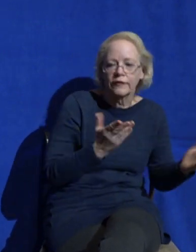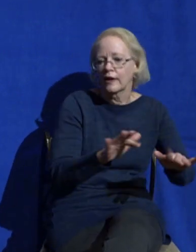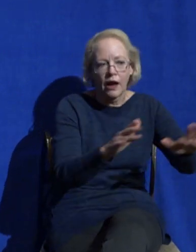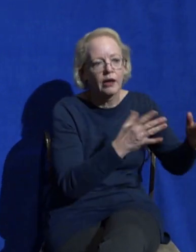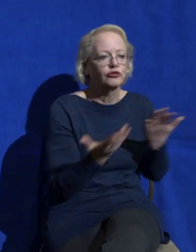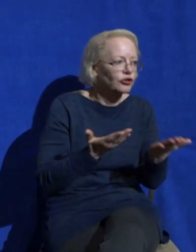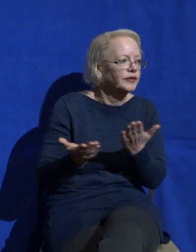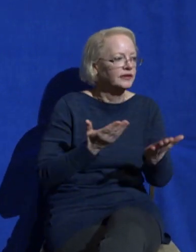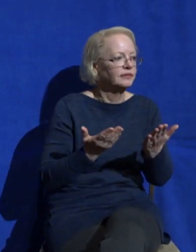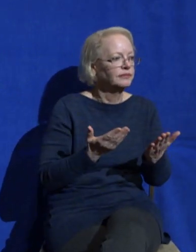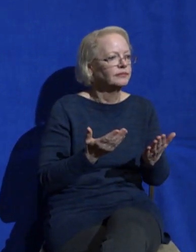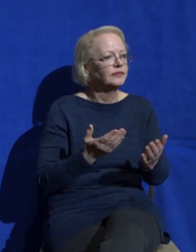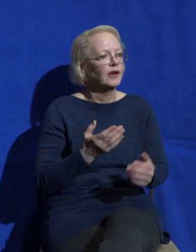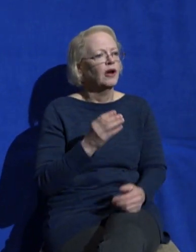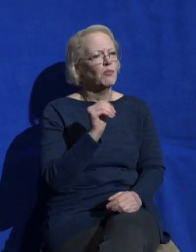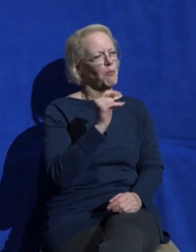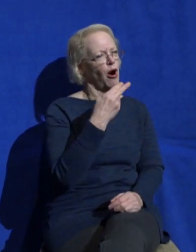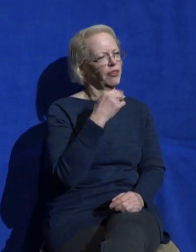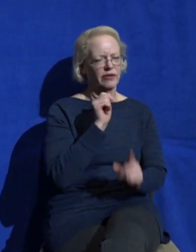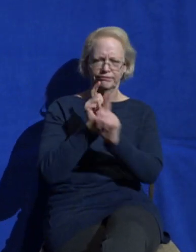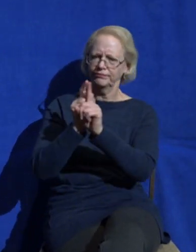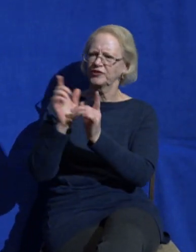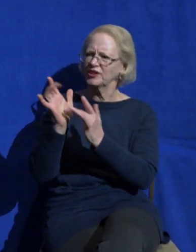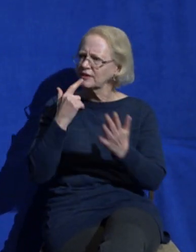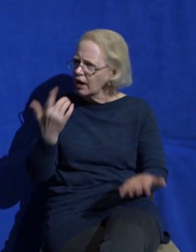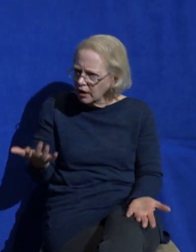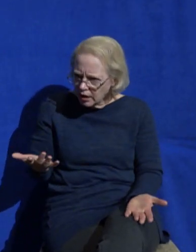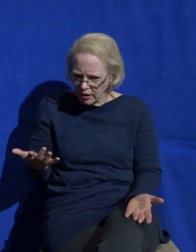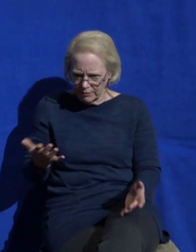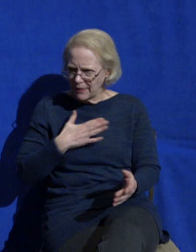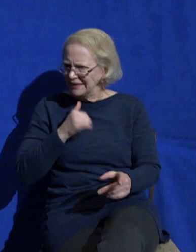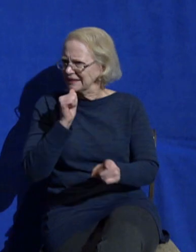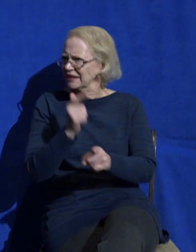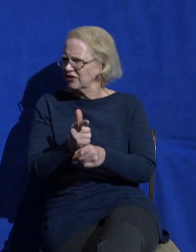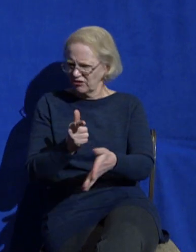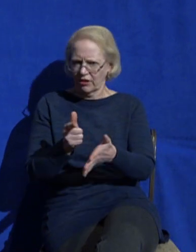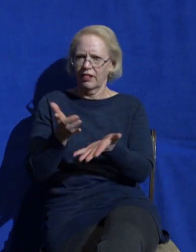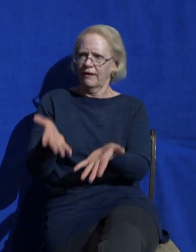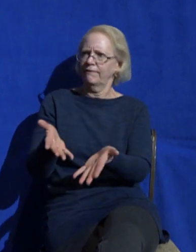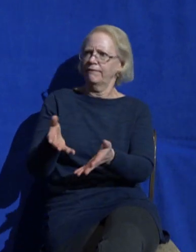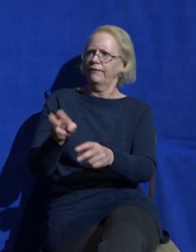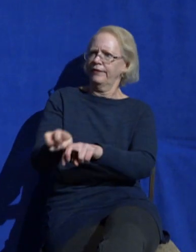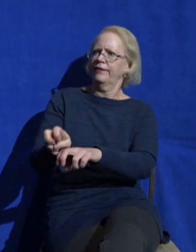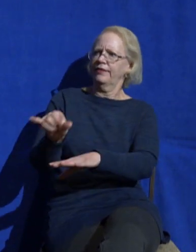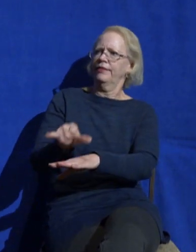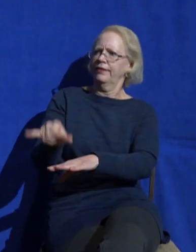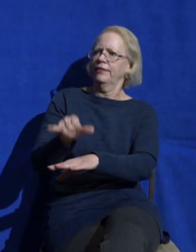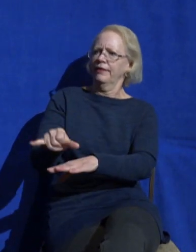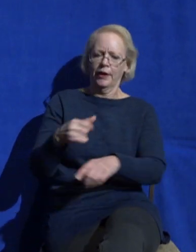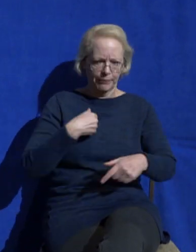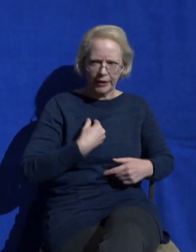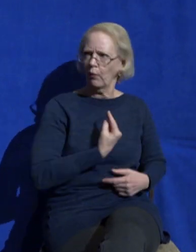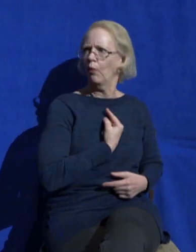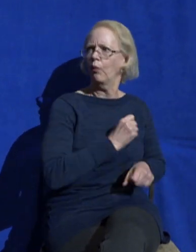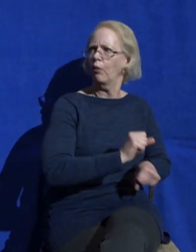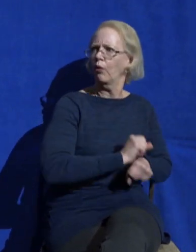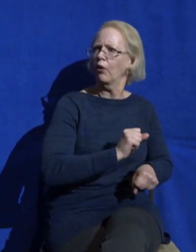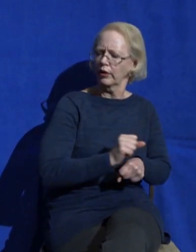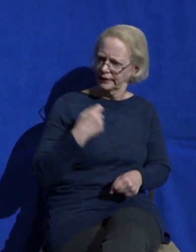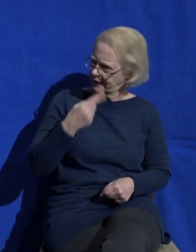him and said, Lord, do you not care that my sister has left me to serve alone? Tell her then to help me. Now pause for a second. We all understand.